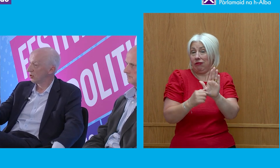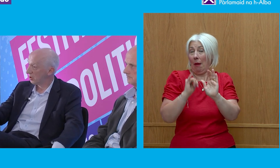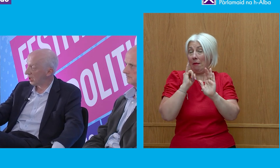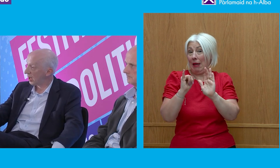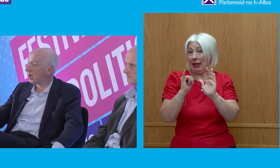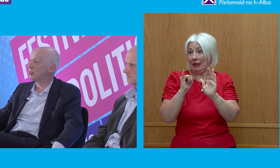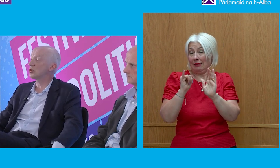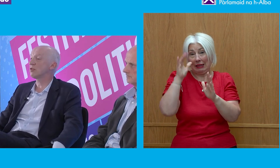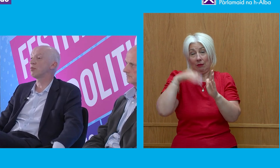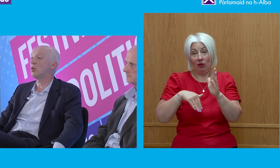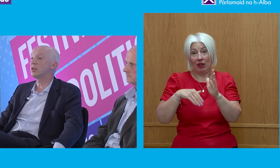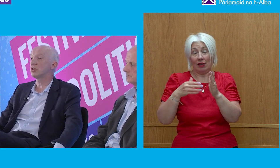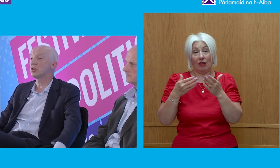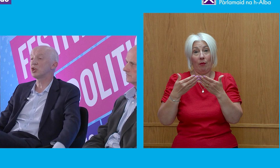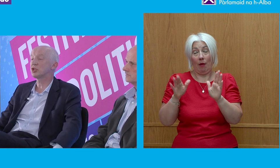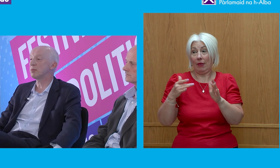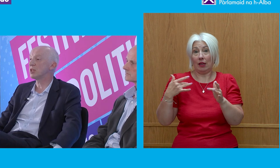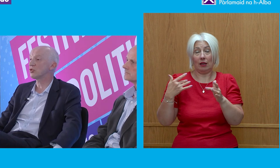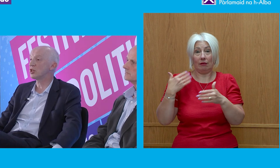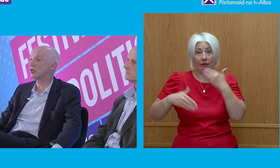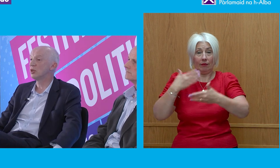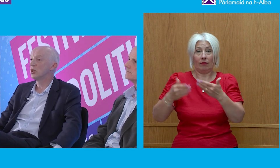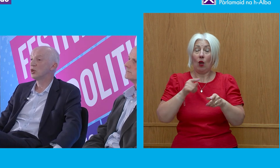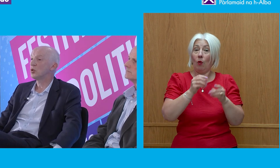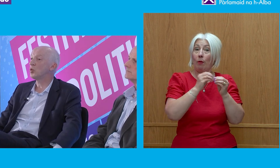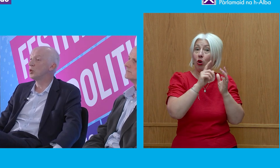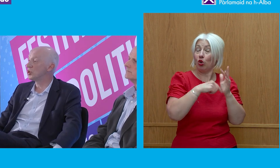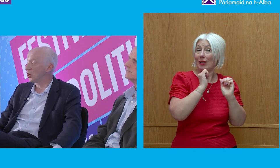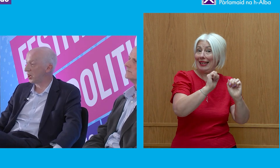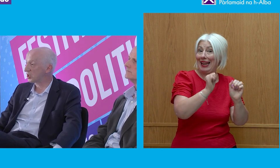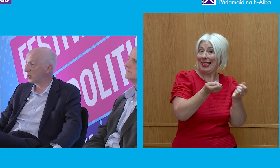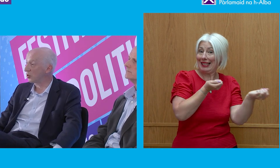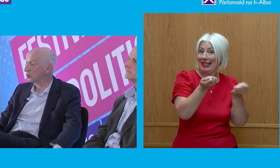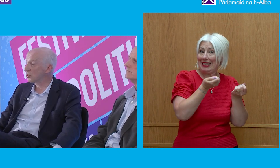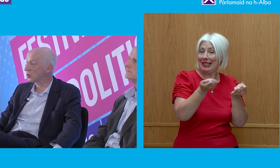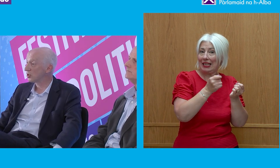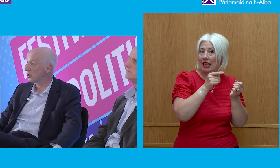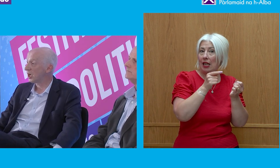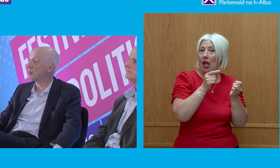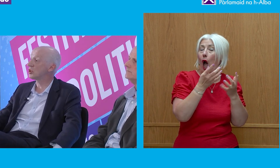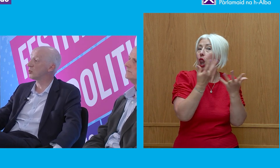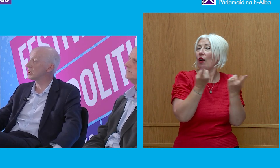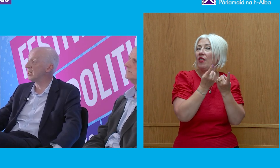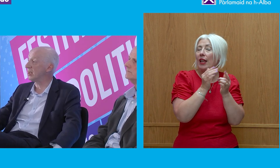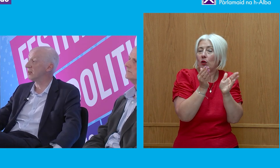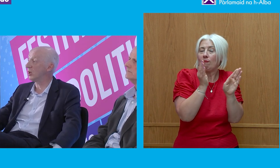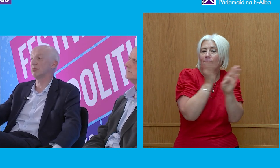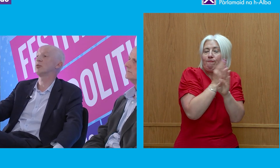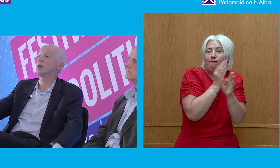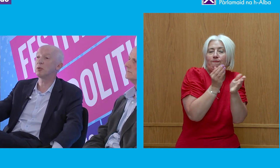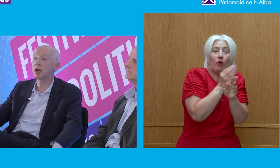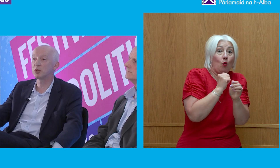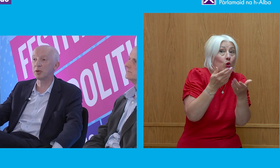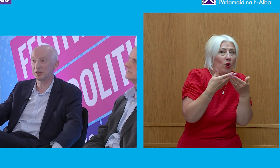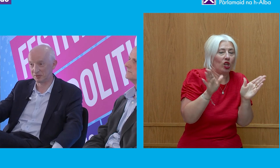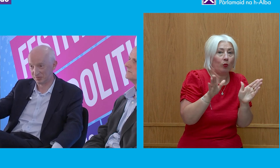how much of what went on with the Johnson administration was not exposed. How much of it was hidden? Well,